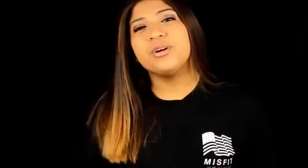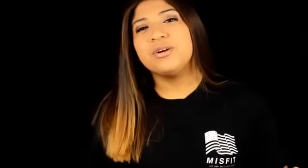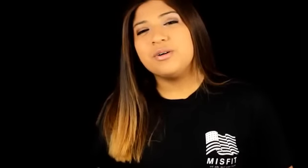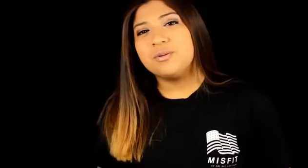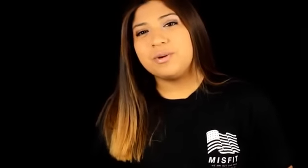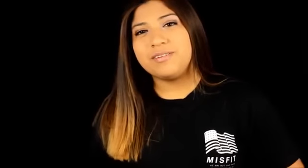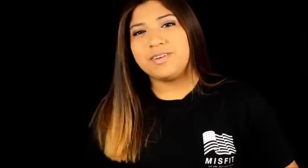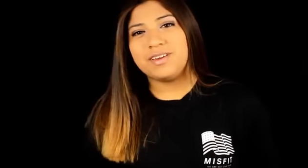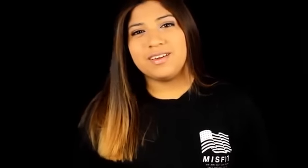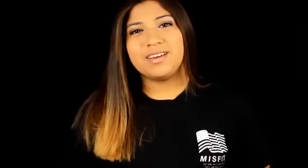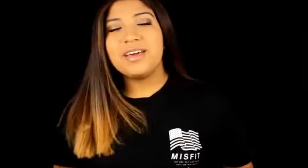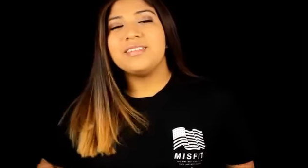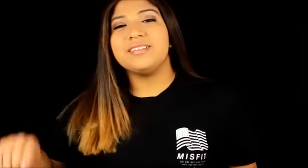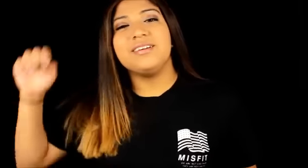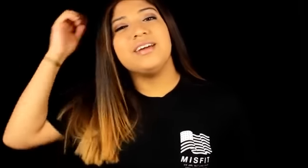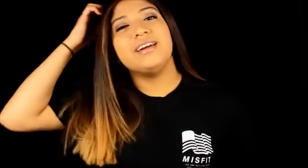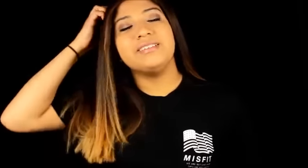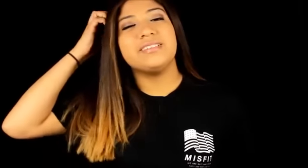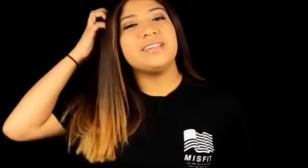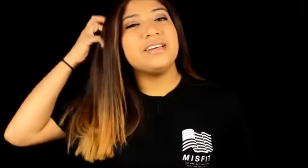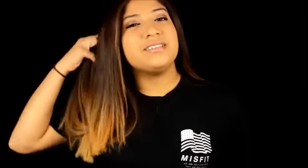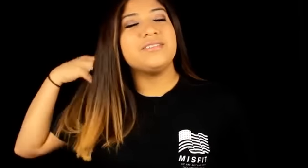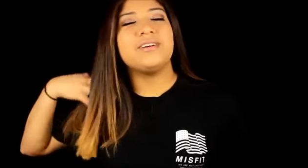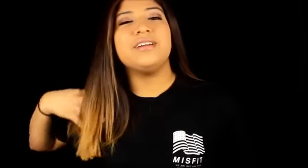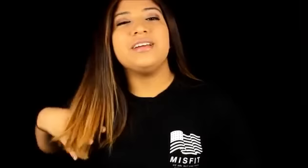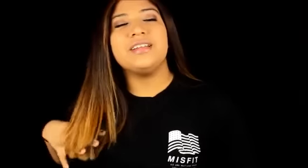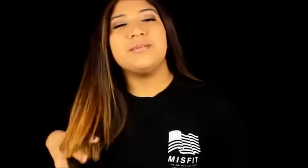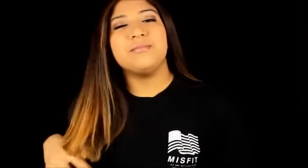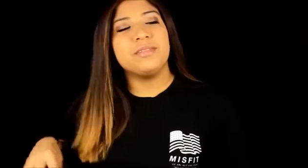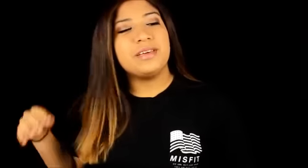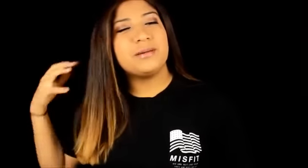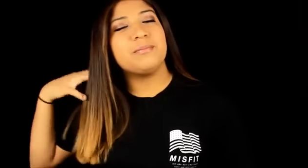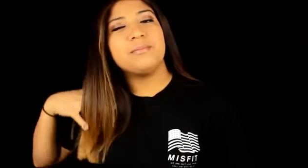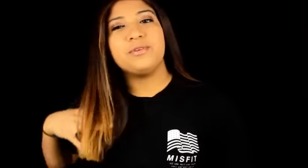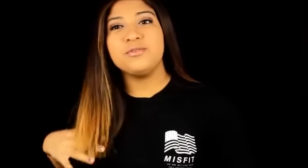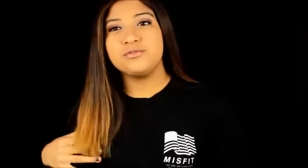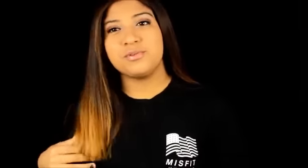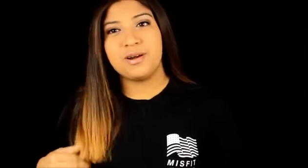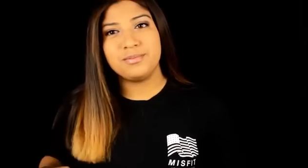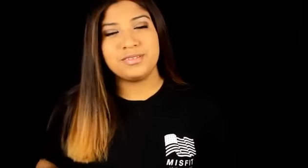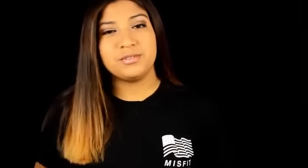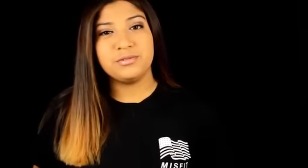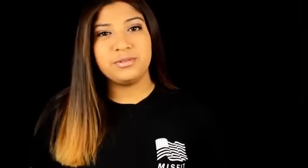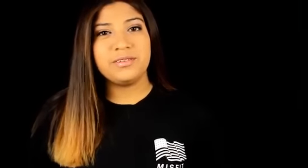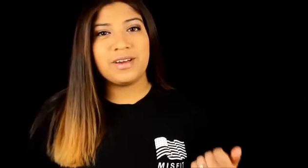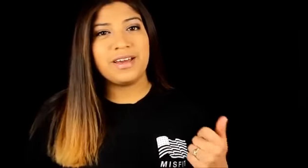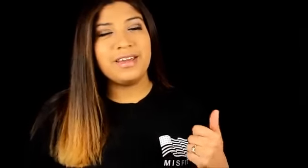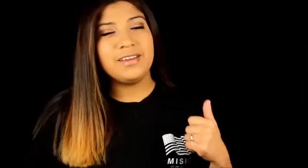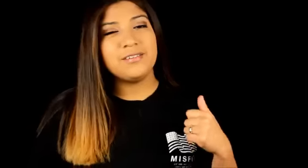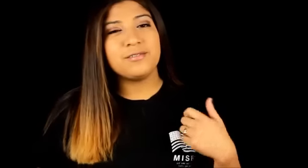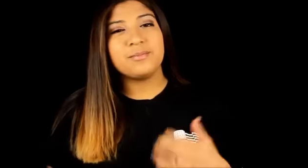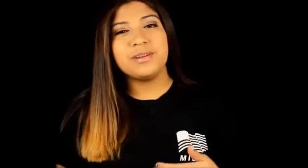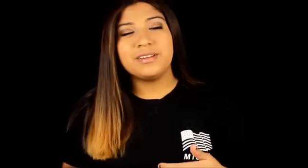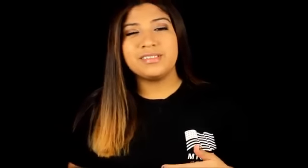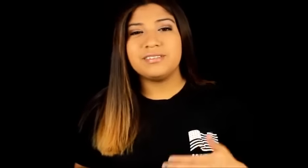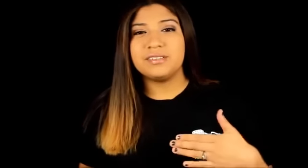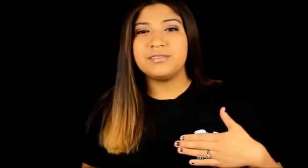wavy yeah the song has a massive on it and I'm like huge props to Levi for putting a massive